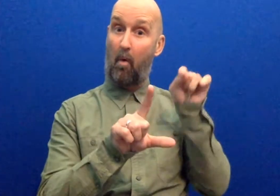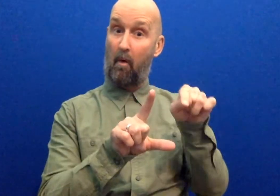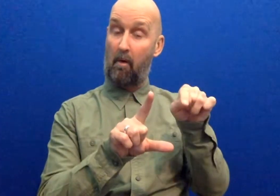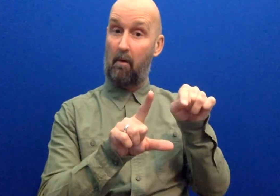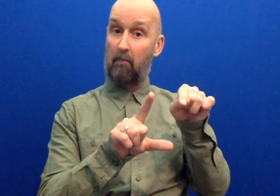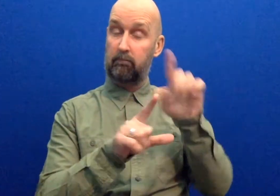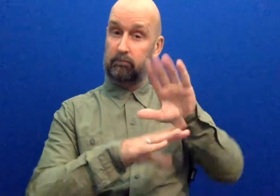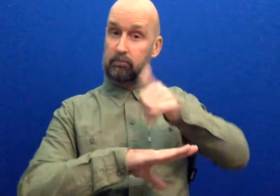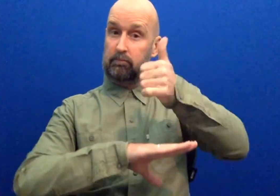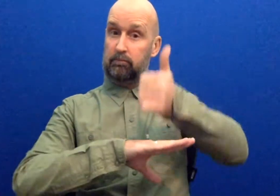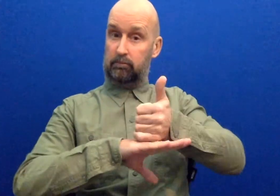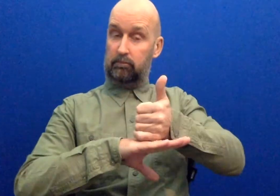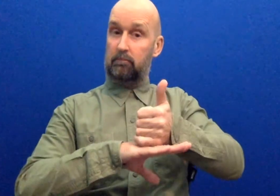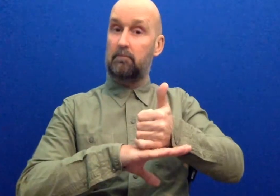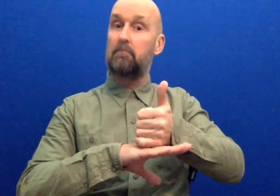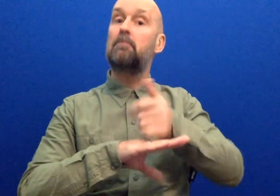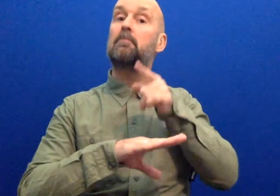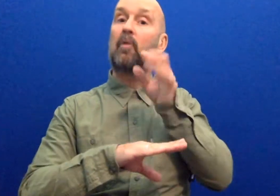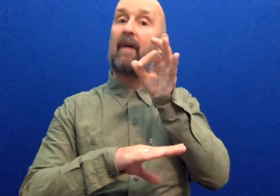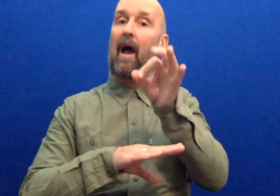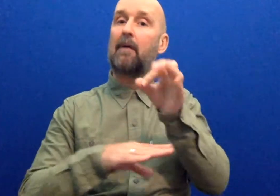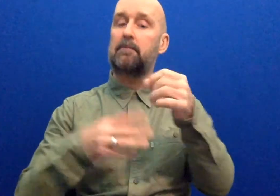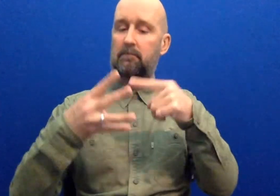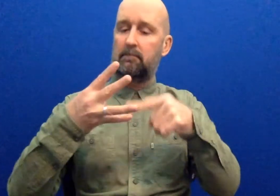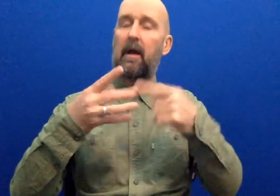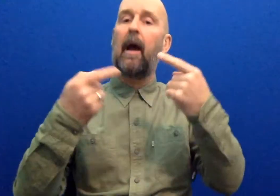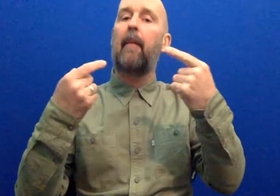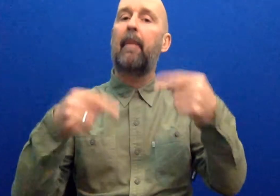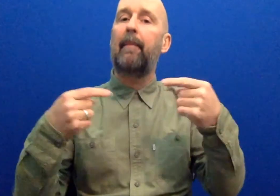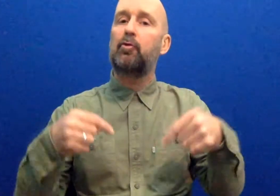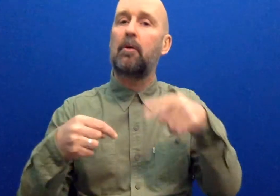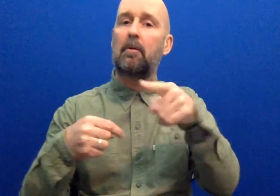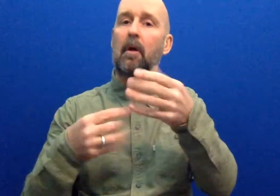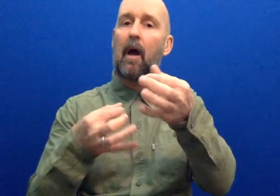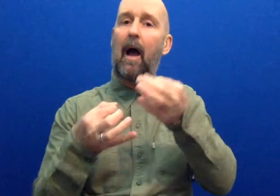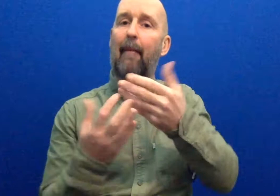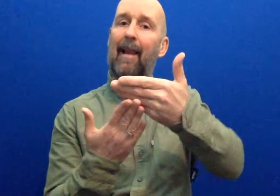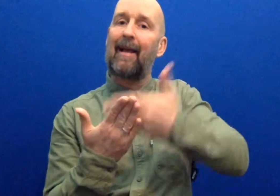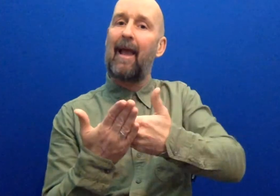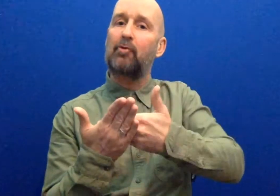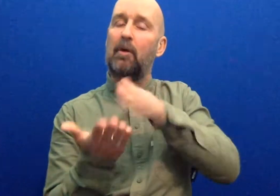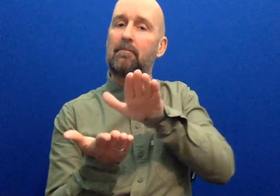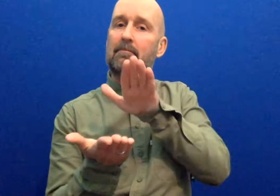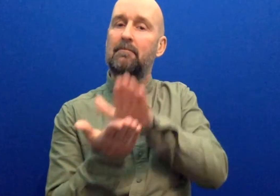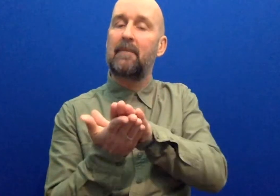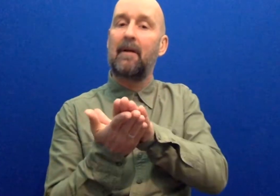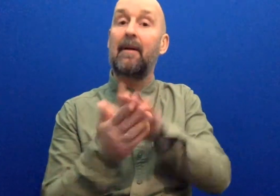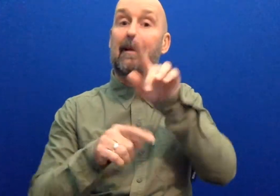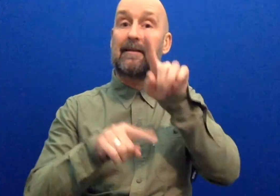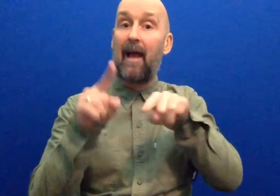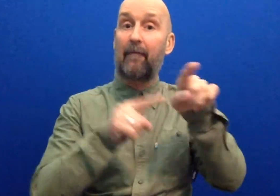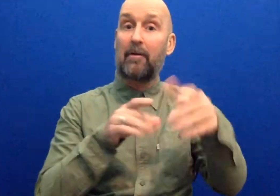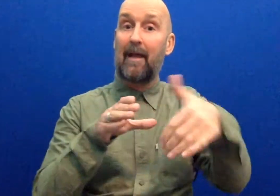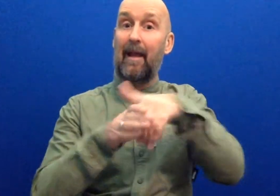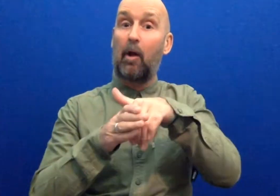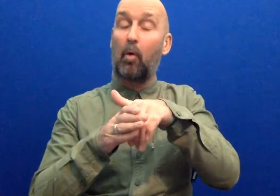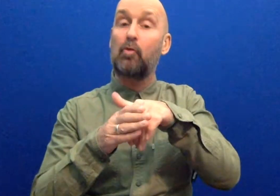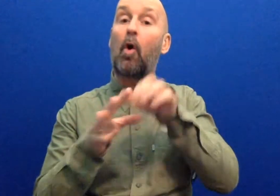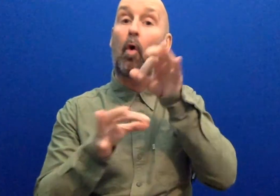we have also asked you to give us permission to pass your application, including the diversity and inclusion questions,